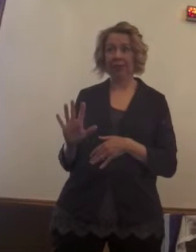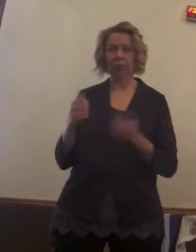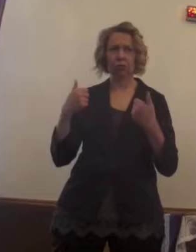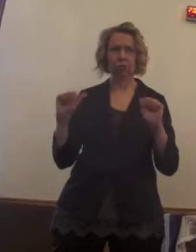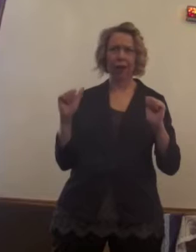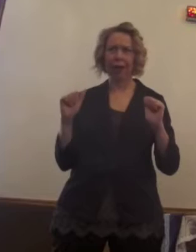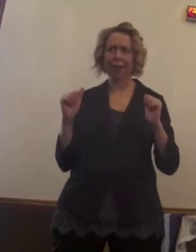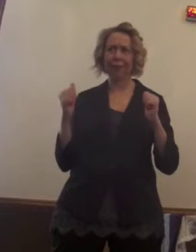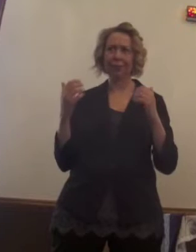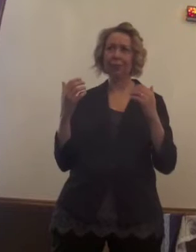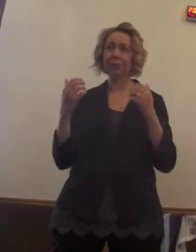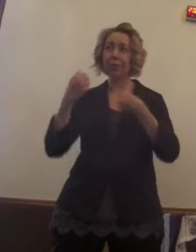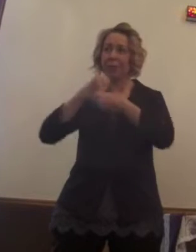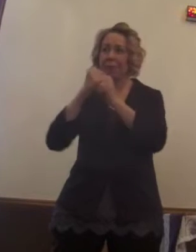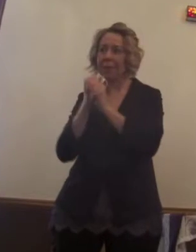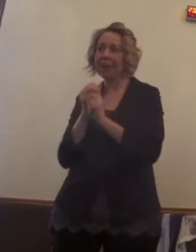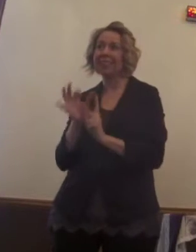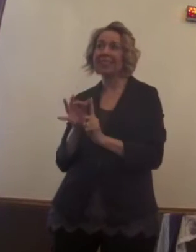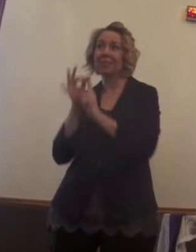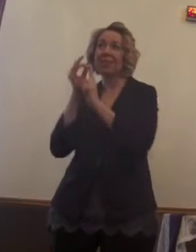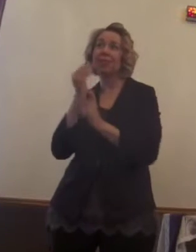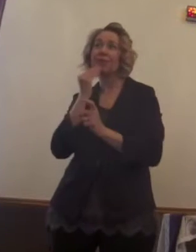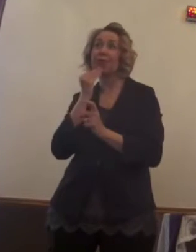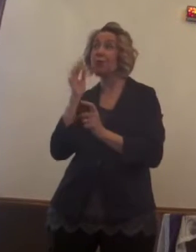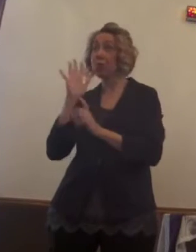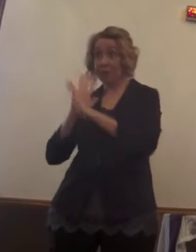to make food of the first century.